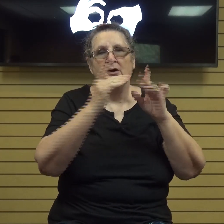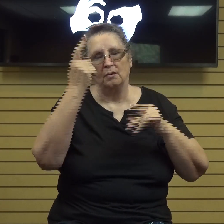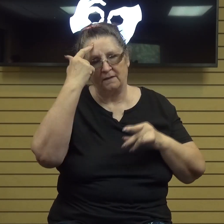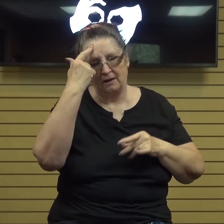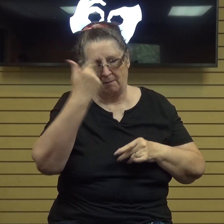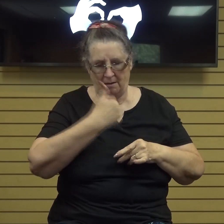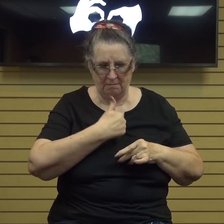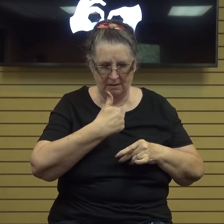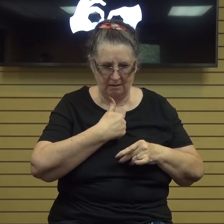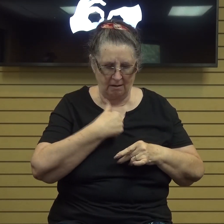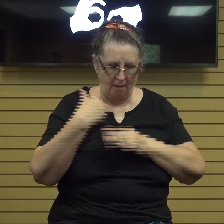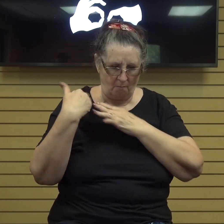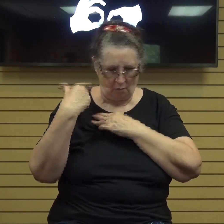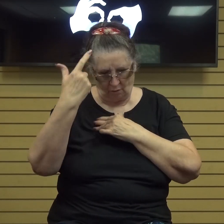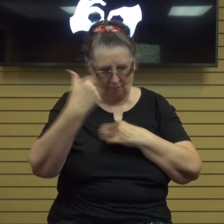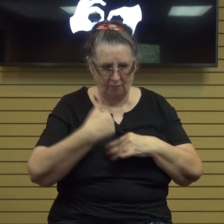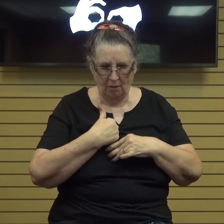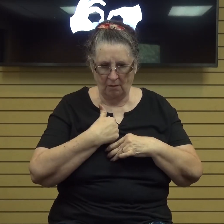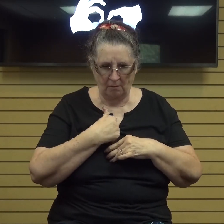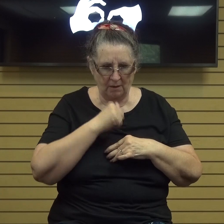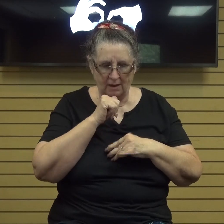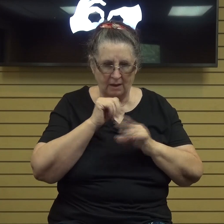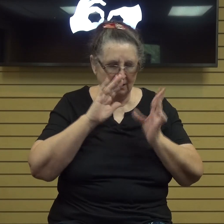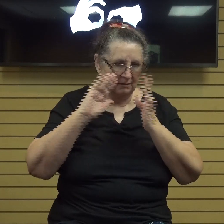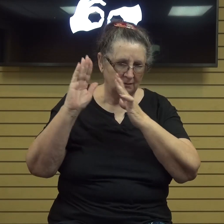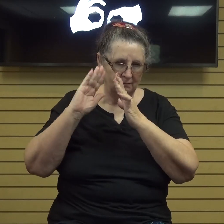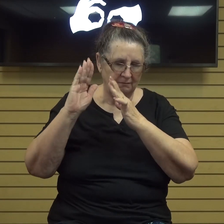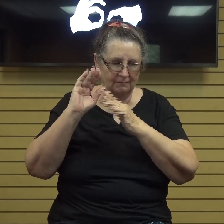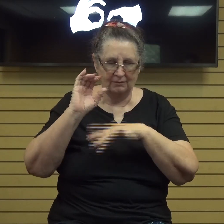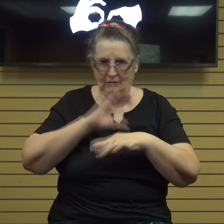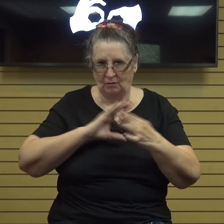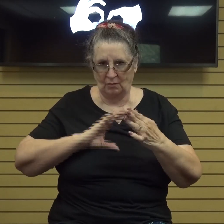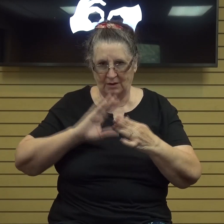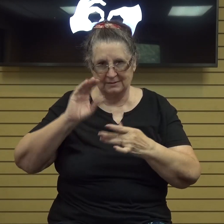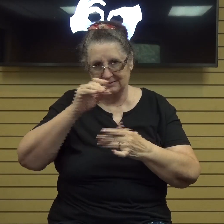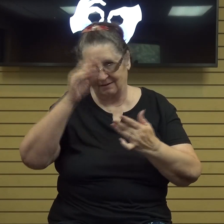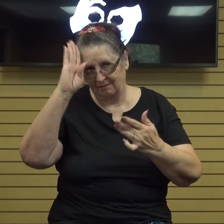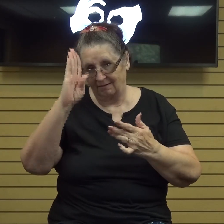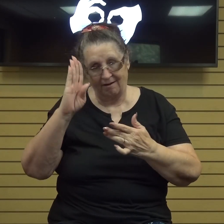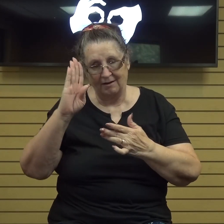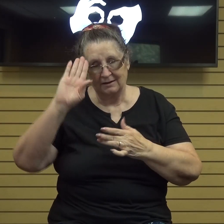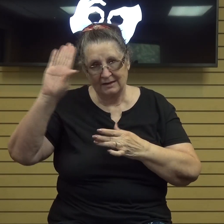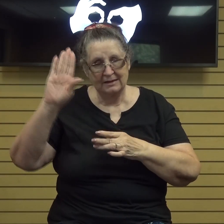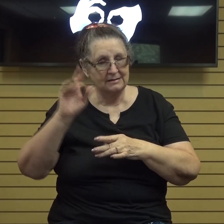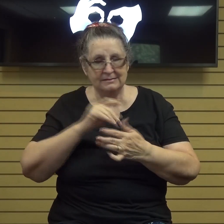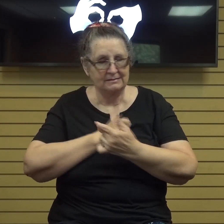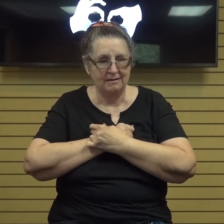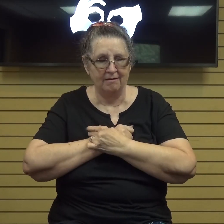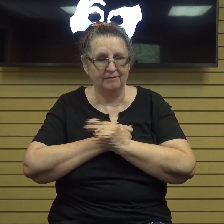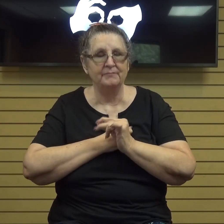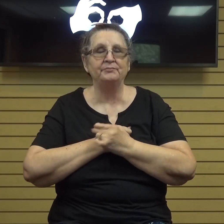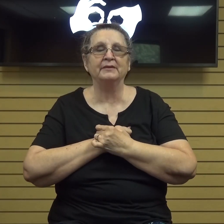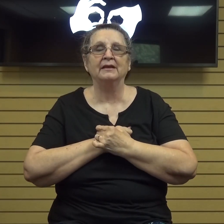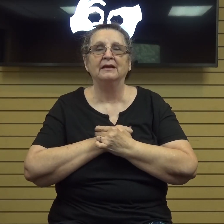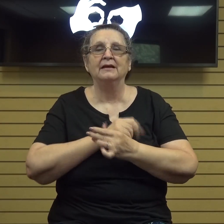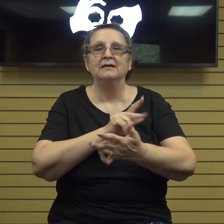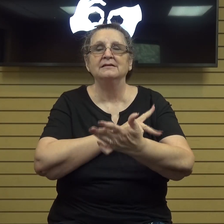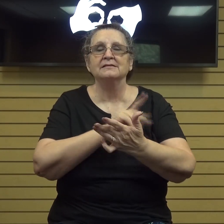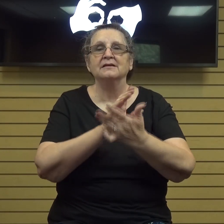than keeping our eyes on God on Christ on his goodness on his love and psalms 59 verses